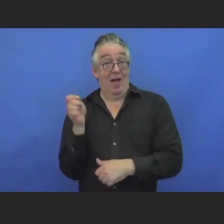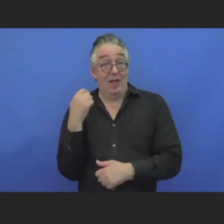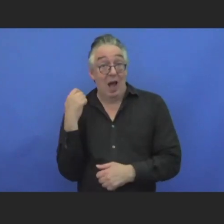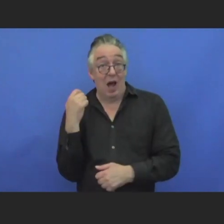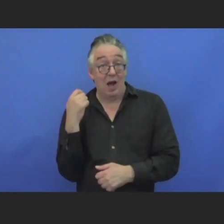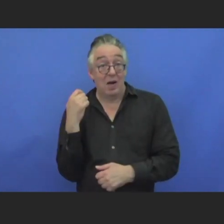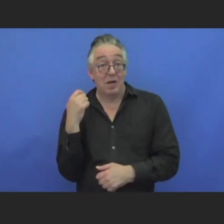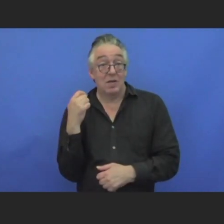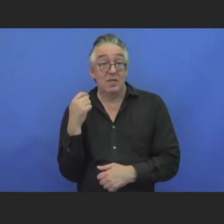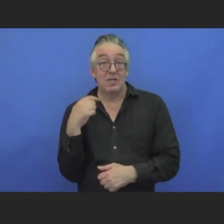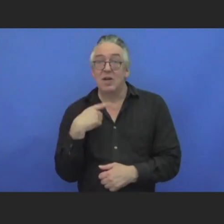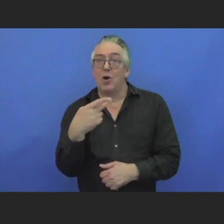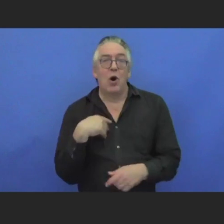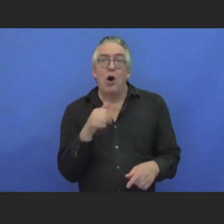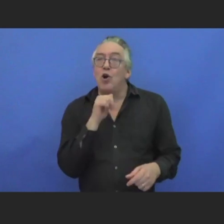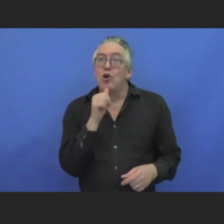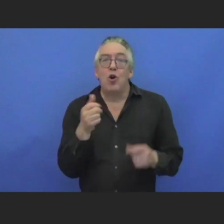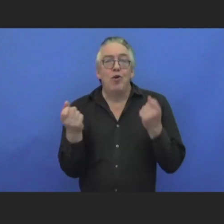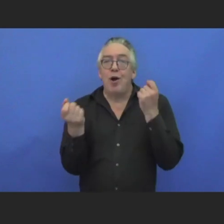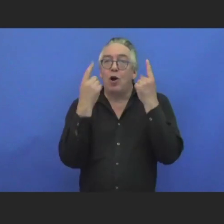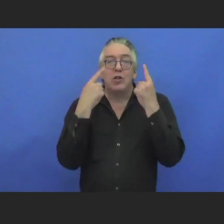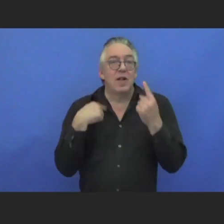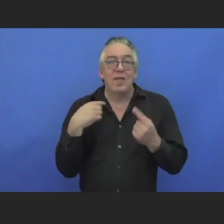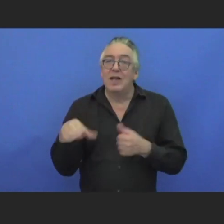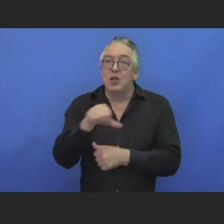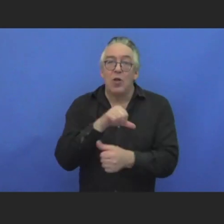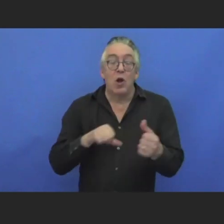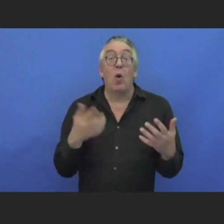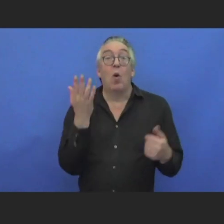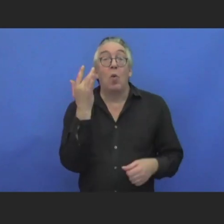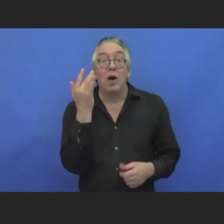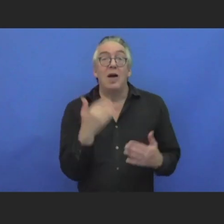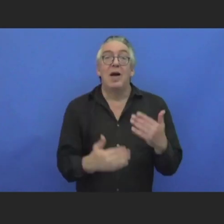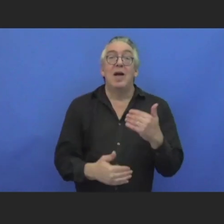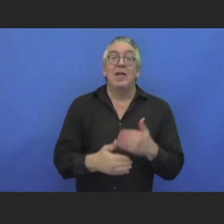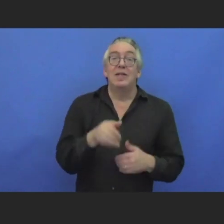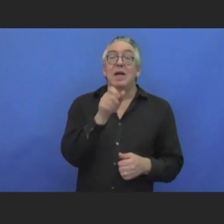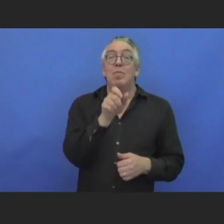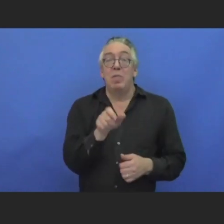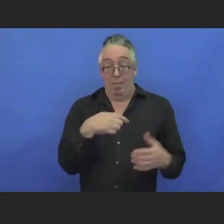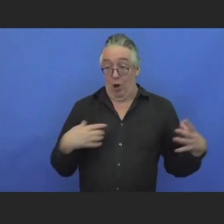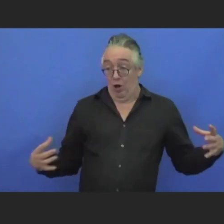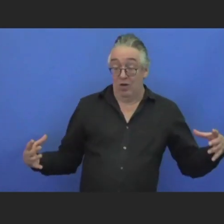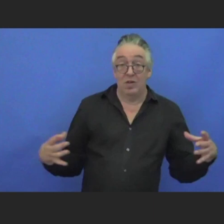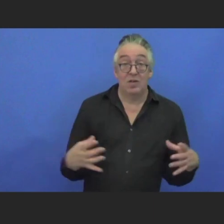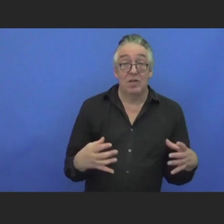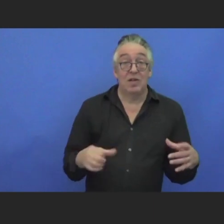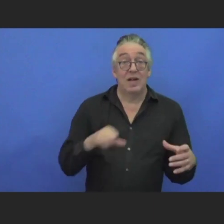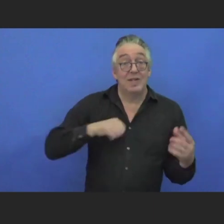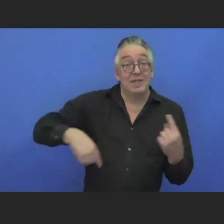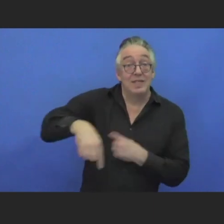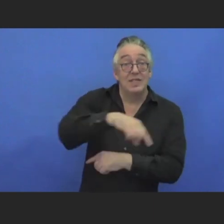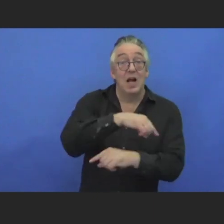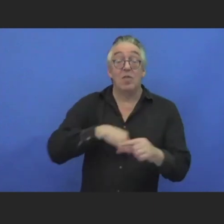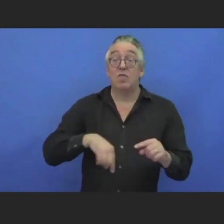in the same page. Because the persons with disability themselves, they are not finding an issue with